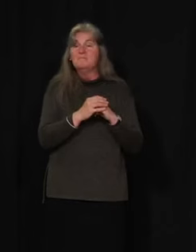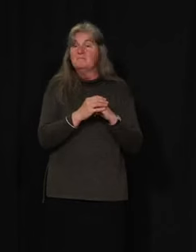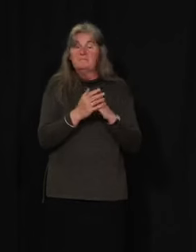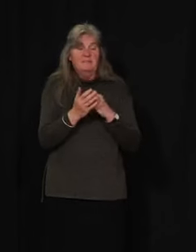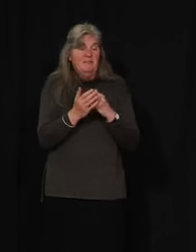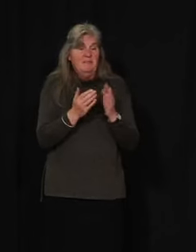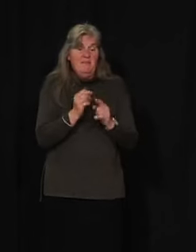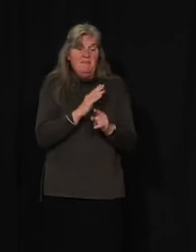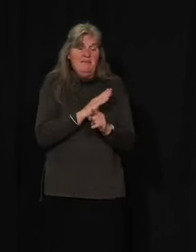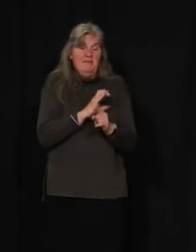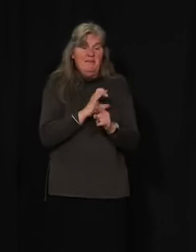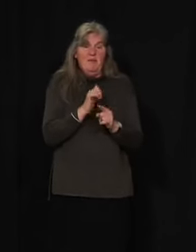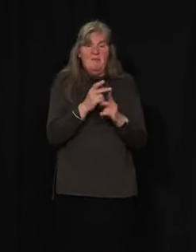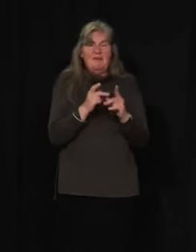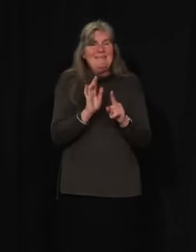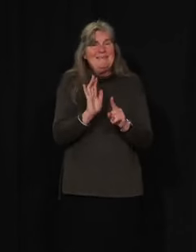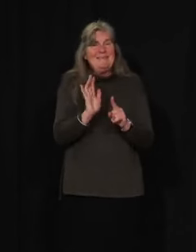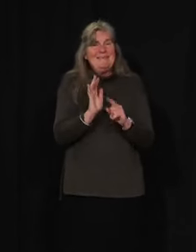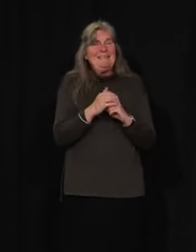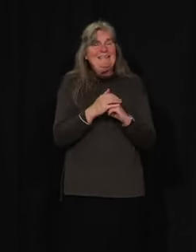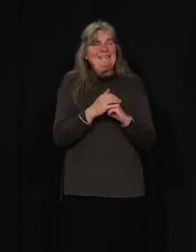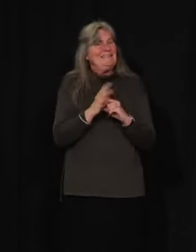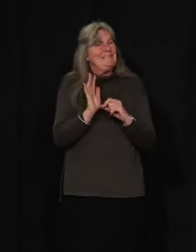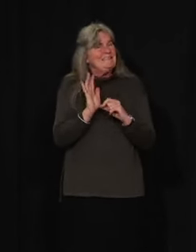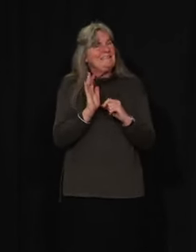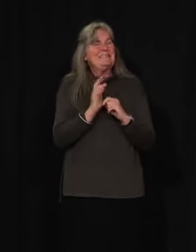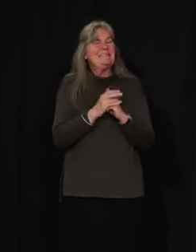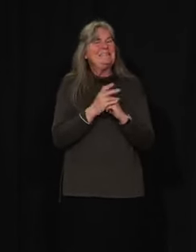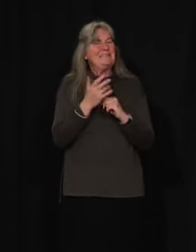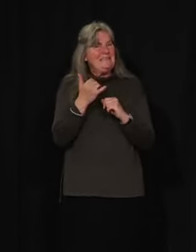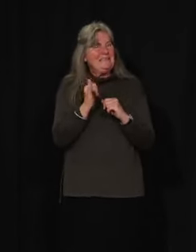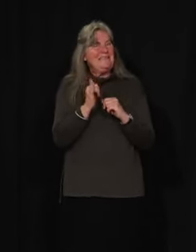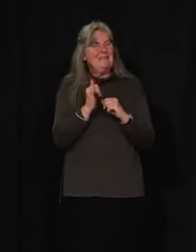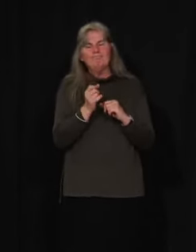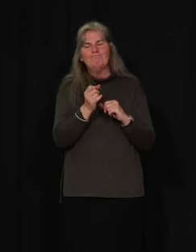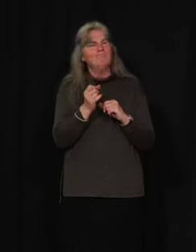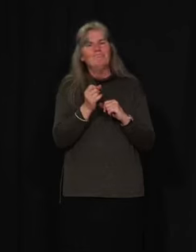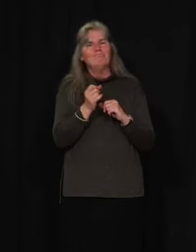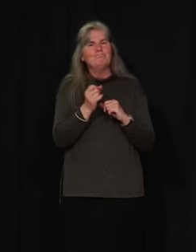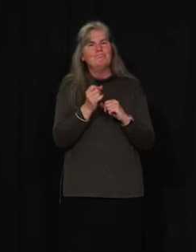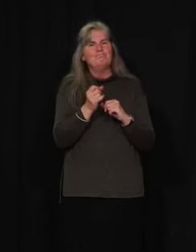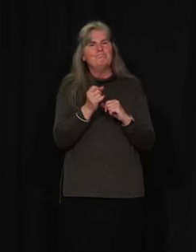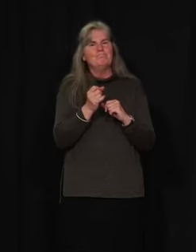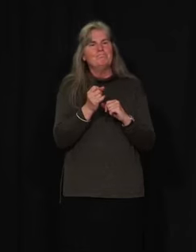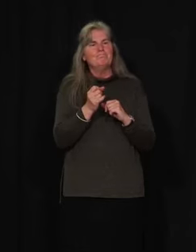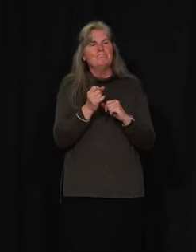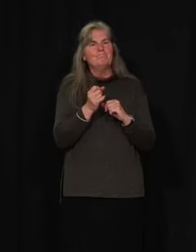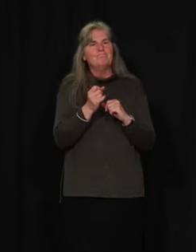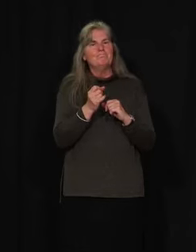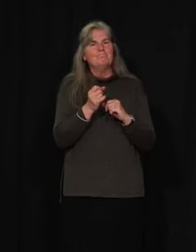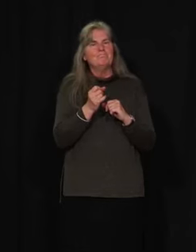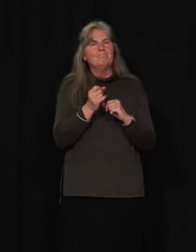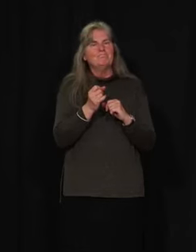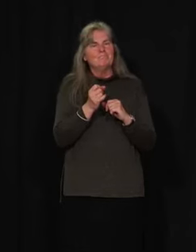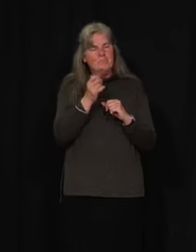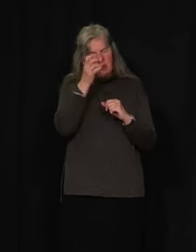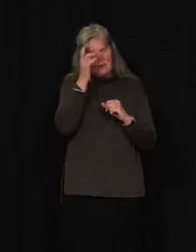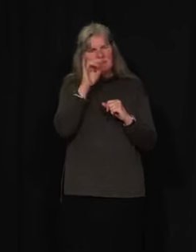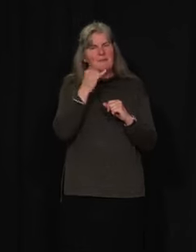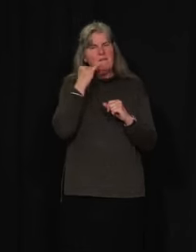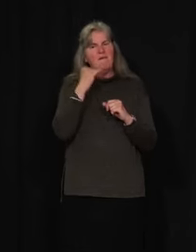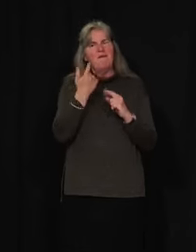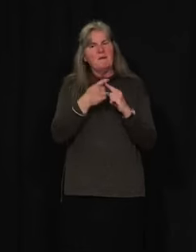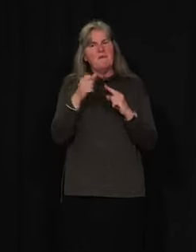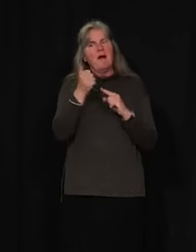they're from B.C., but place them into that kind of bucket of, as if they were coming from somewhere else in Canada,